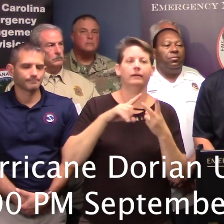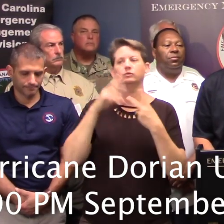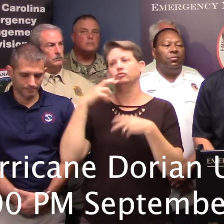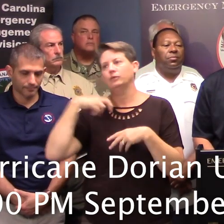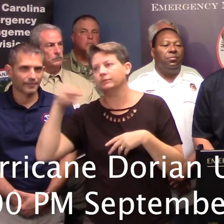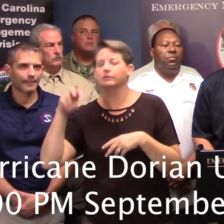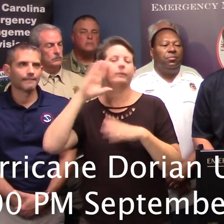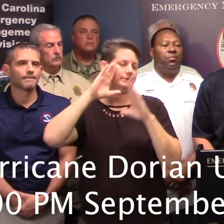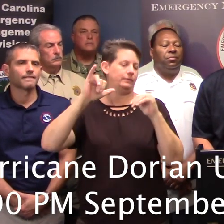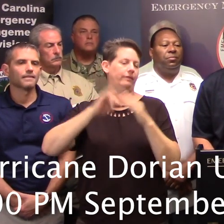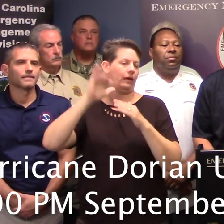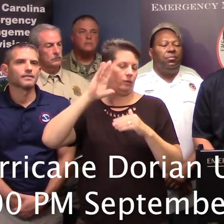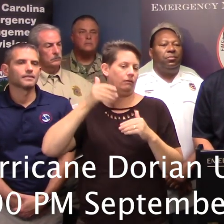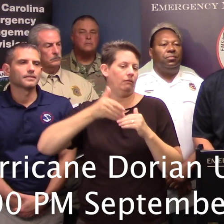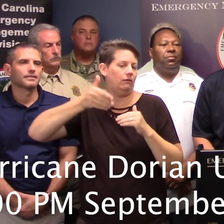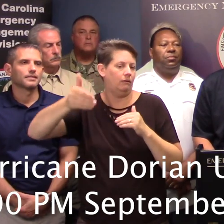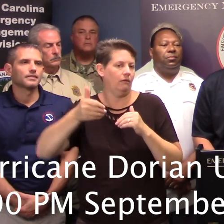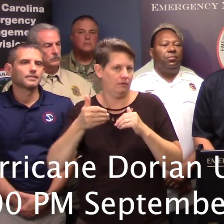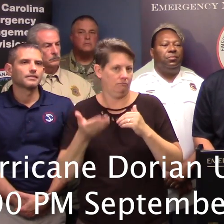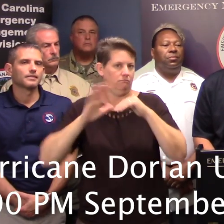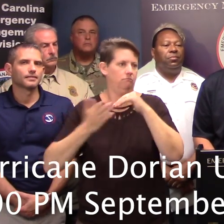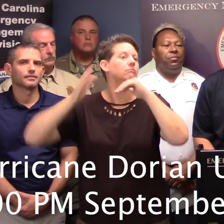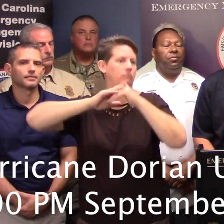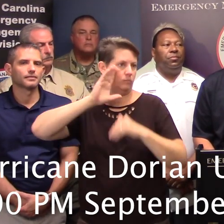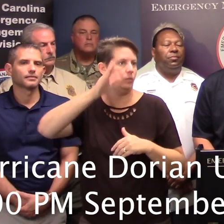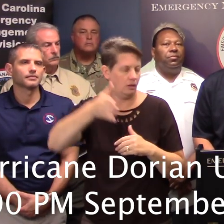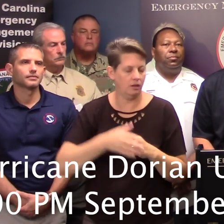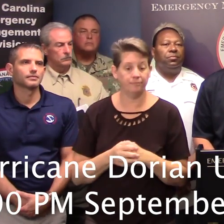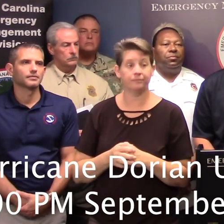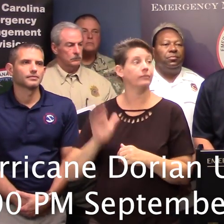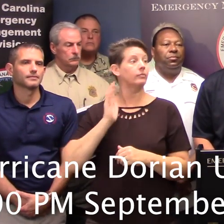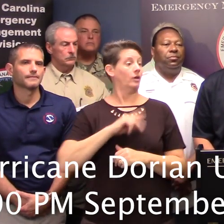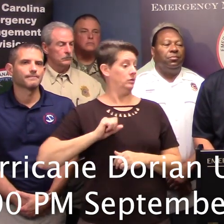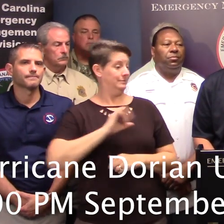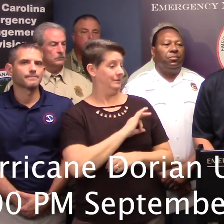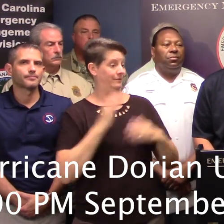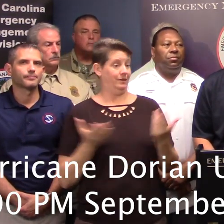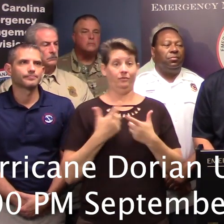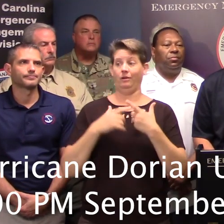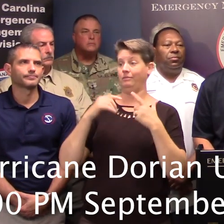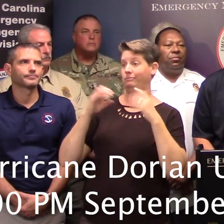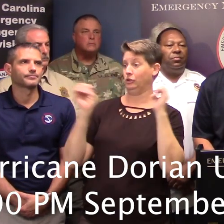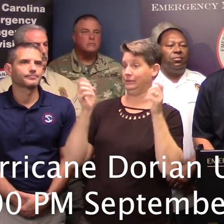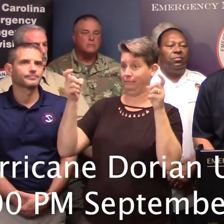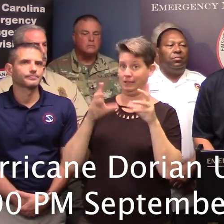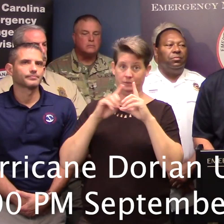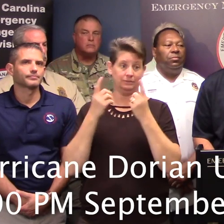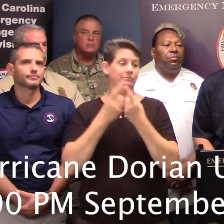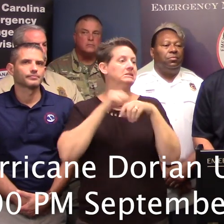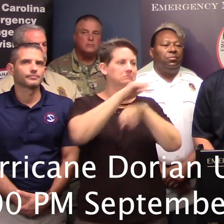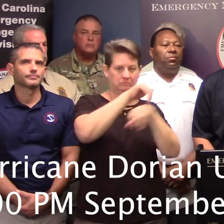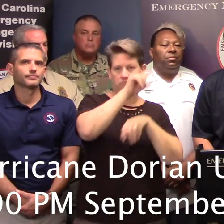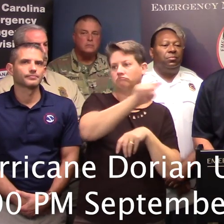that to ramp up here over the next few days. And we still have our personnel from South Carolina Emergency Management Division deployed to the